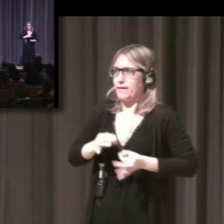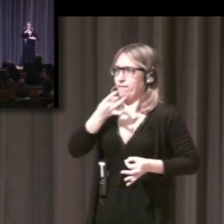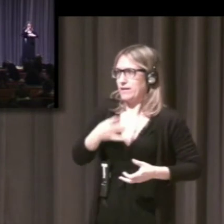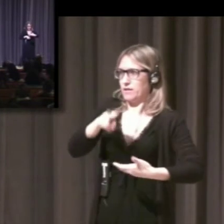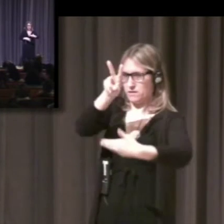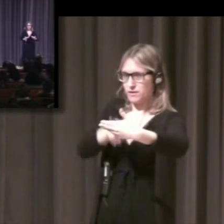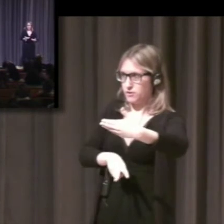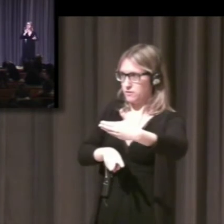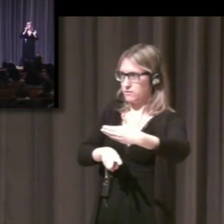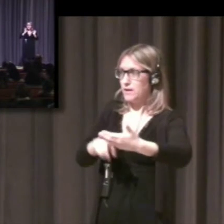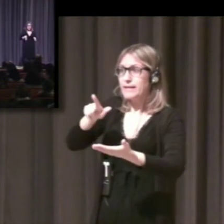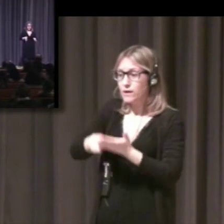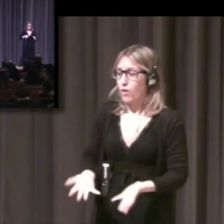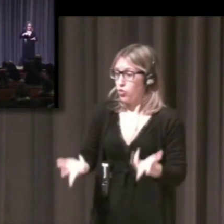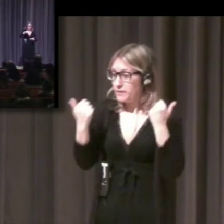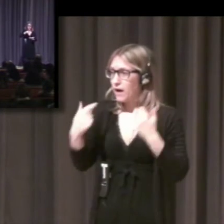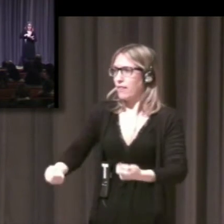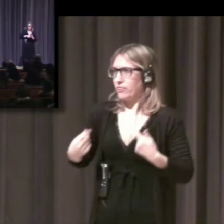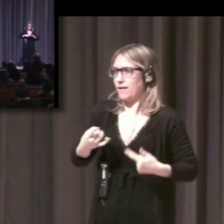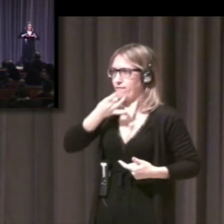You don't.